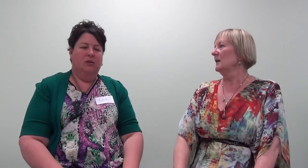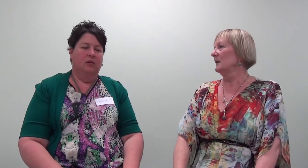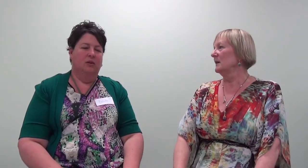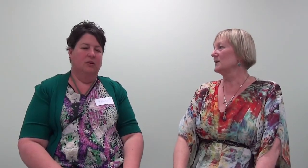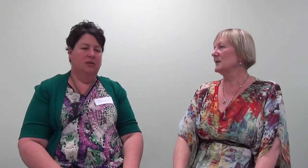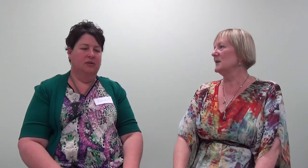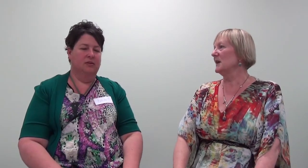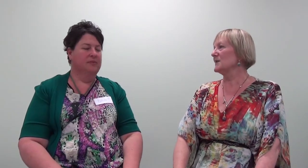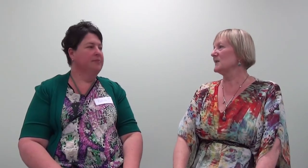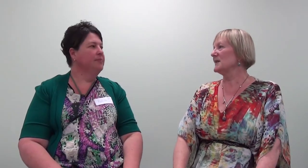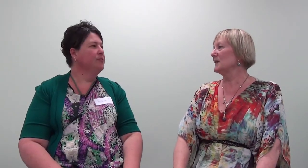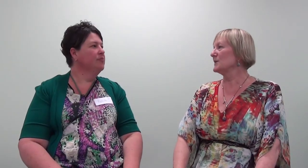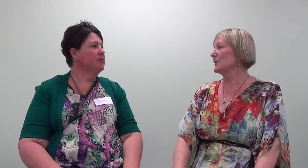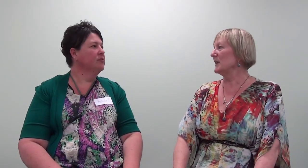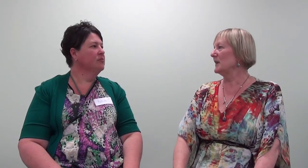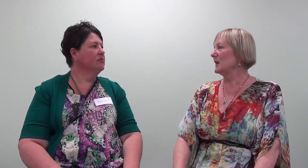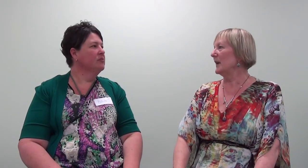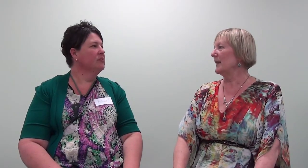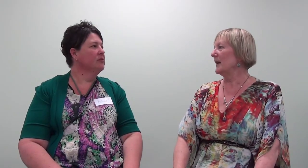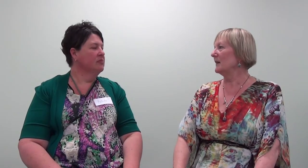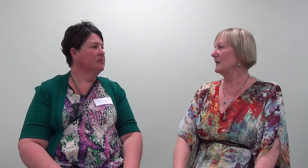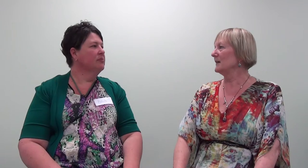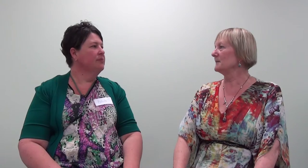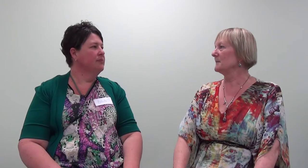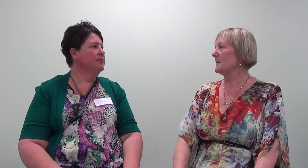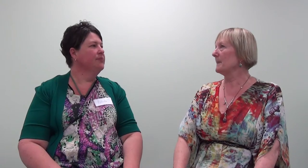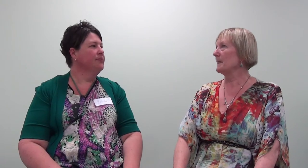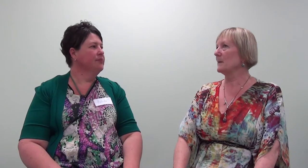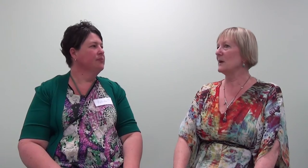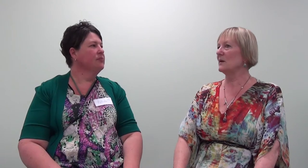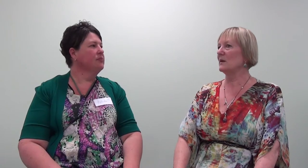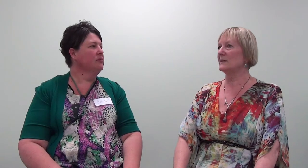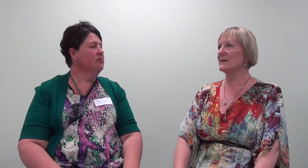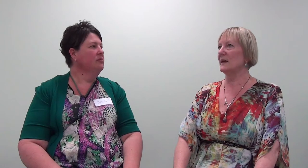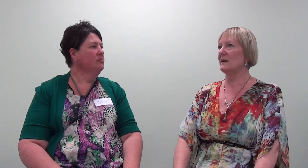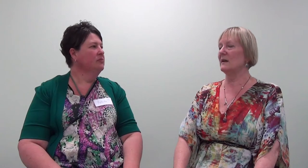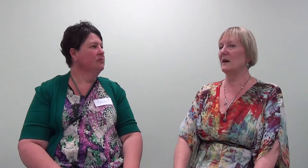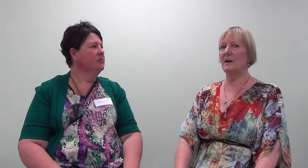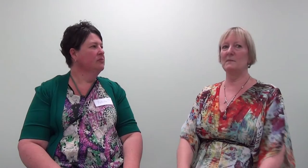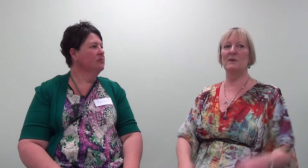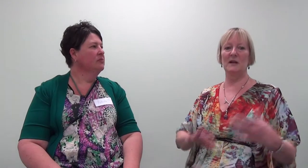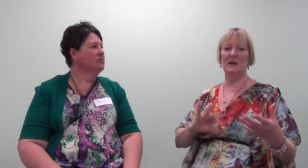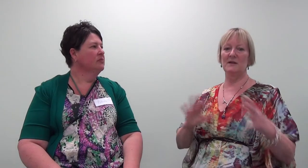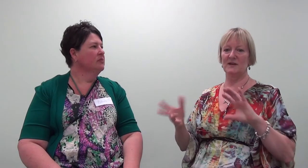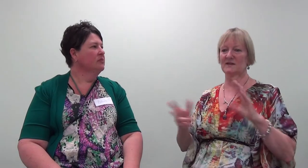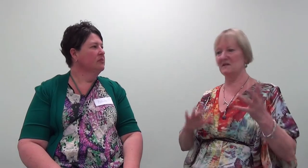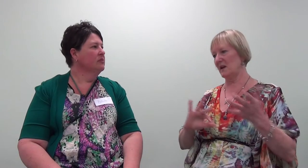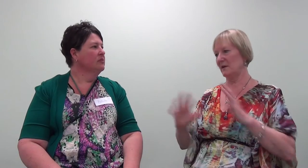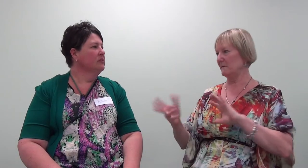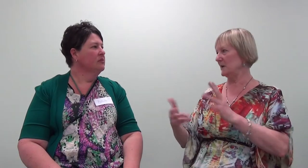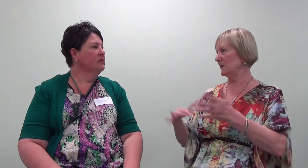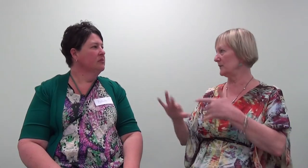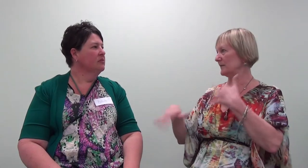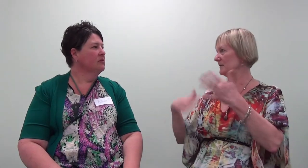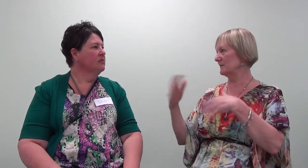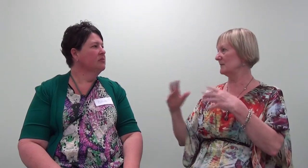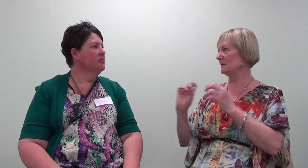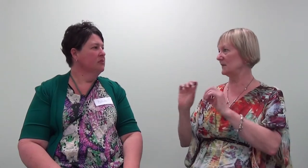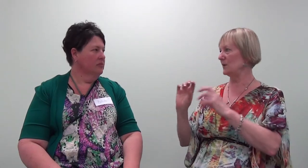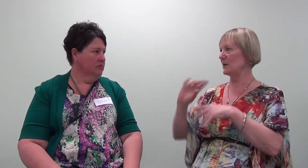So I didn't ask for suds or anything like that, because I'm really just getting a feel of you